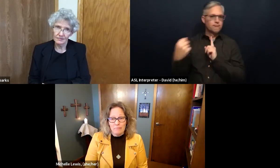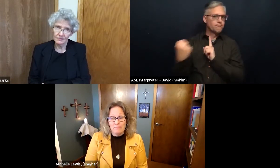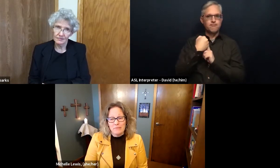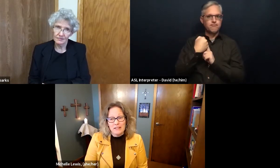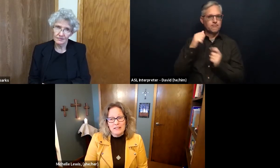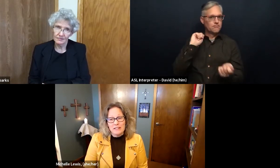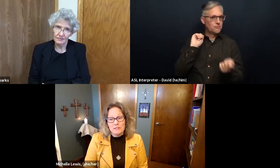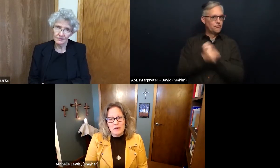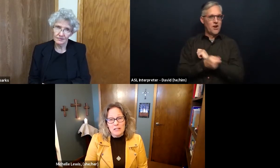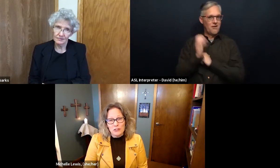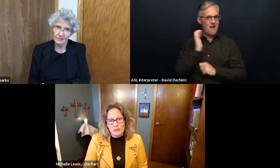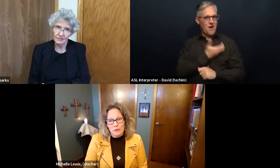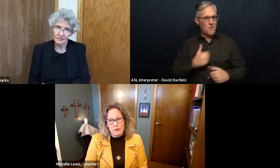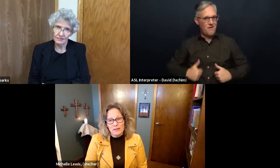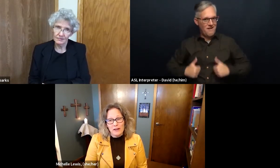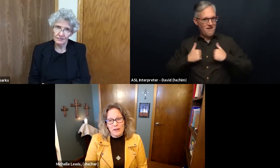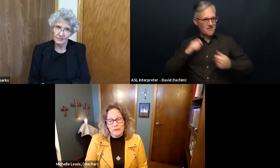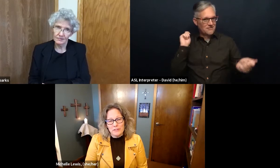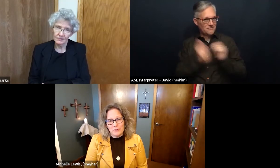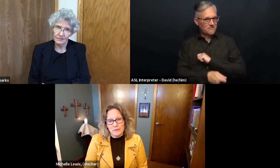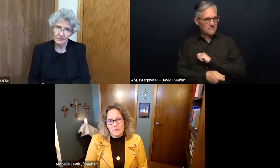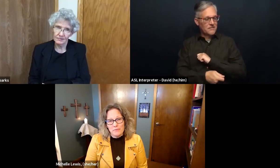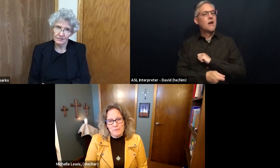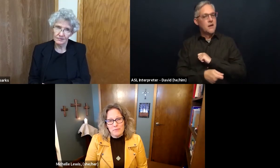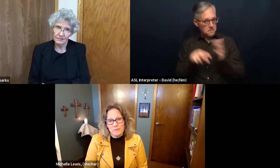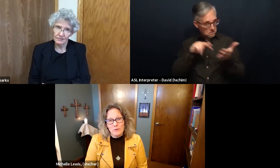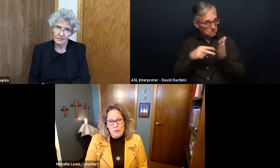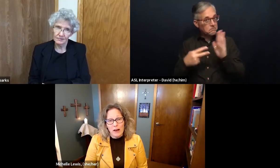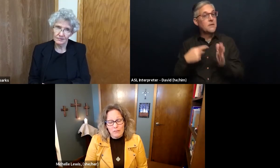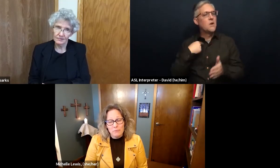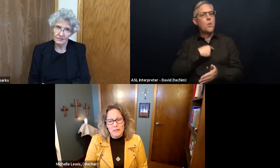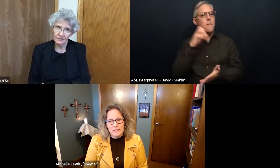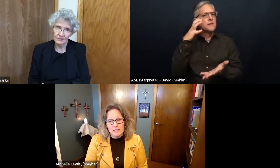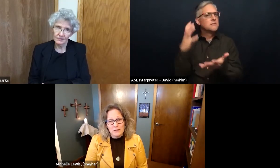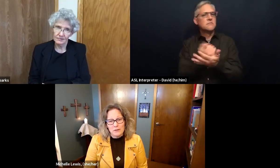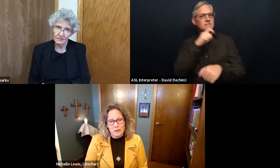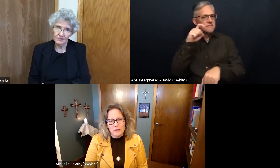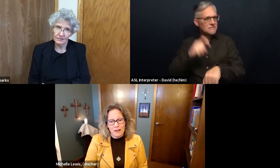to make sure that we let others know we have peace with God.